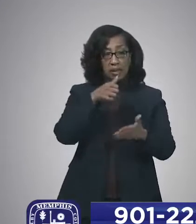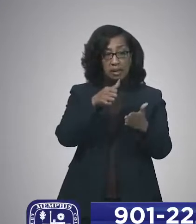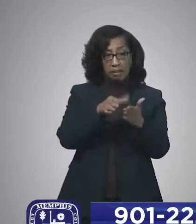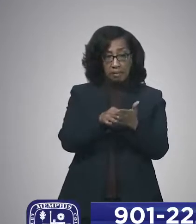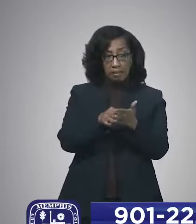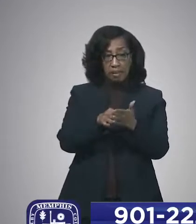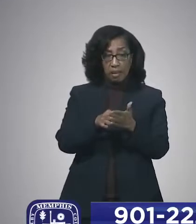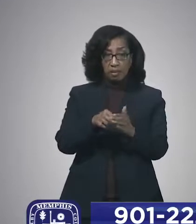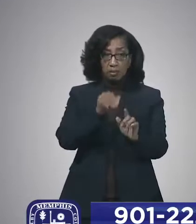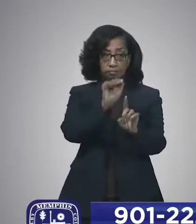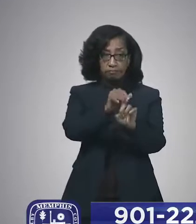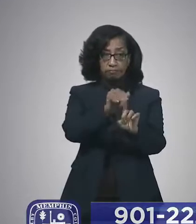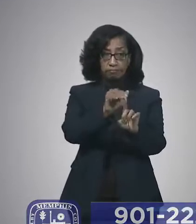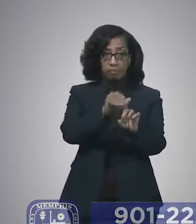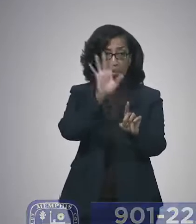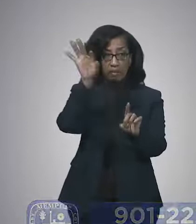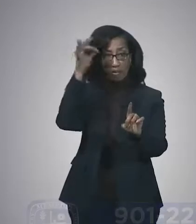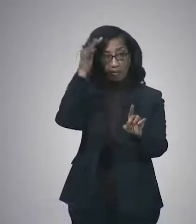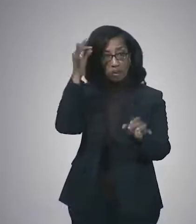of the federal court order.